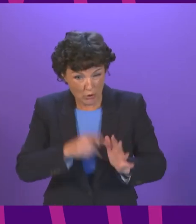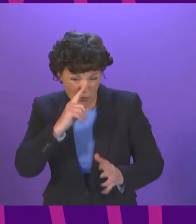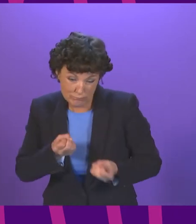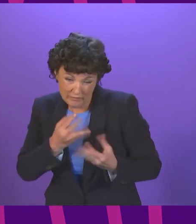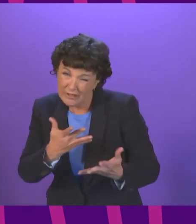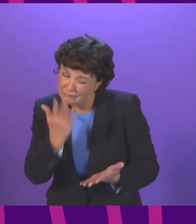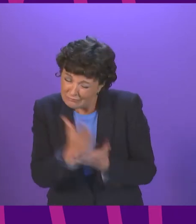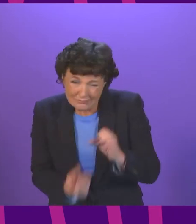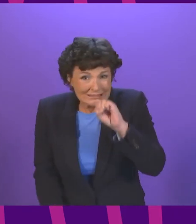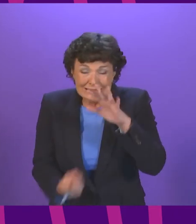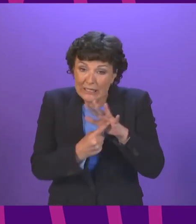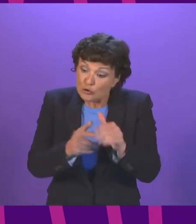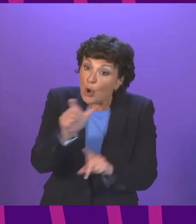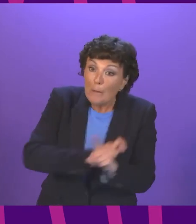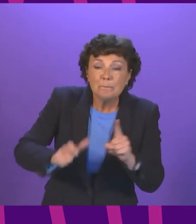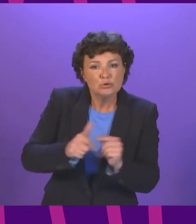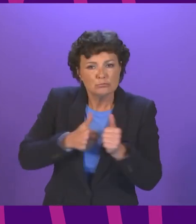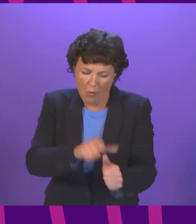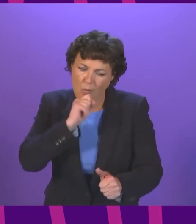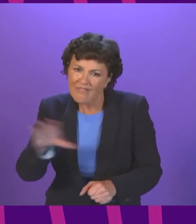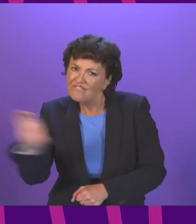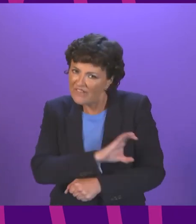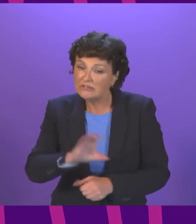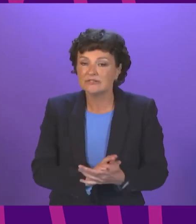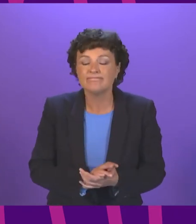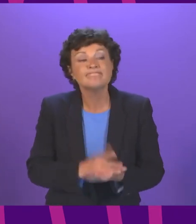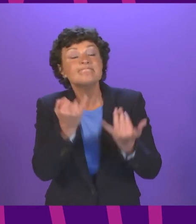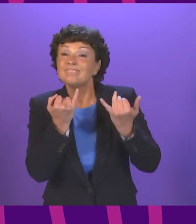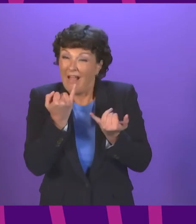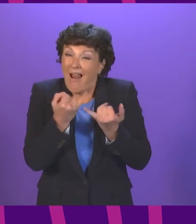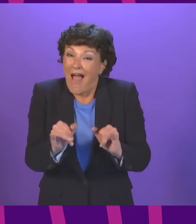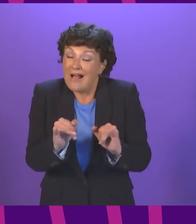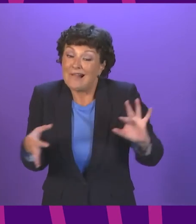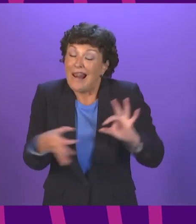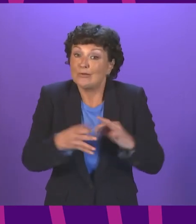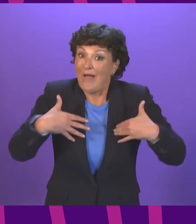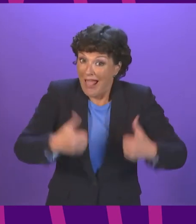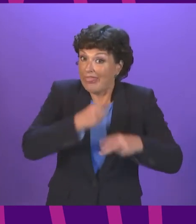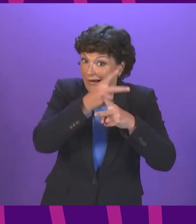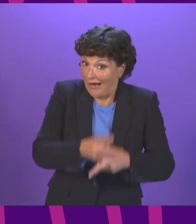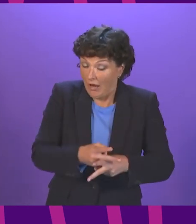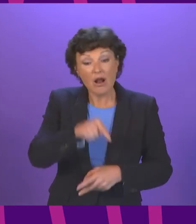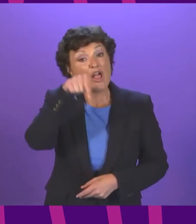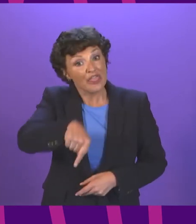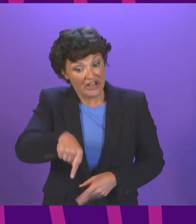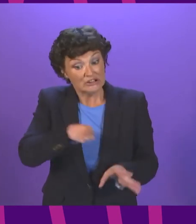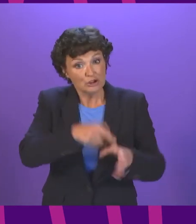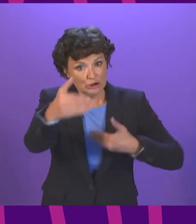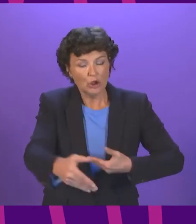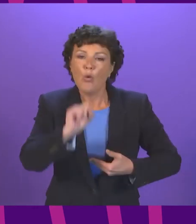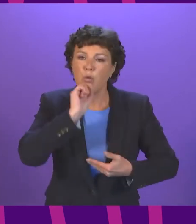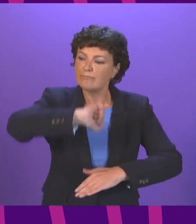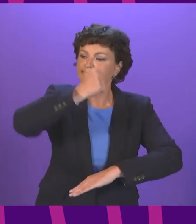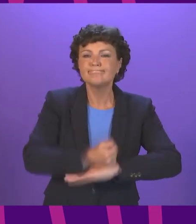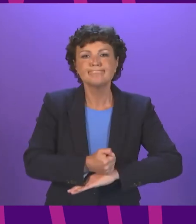community support. Finally, on health and care, I can confirm that we will introduce in this parliamentary year a National